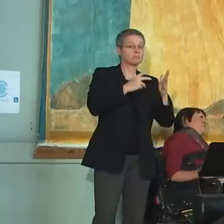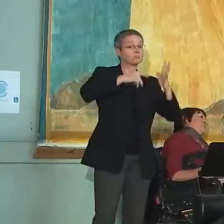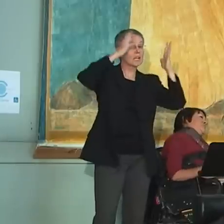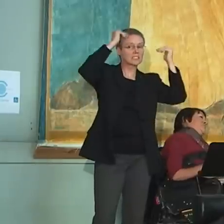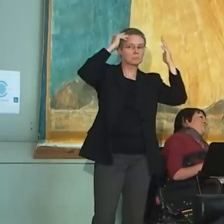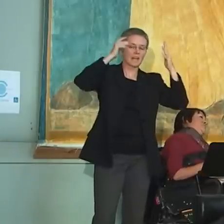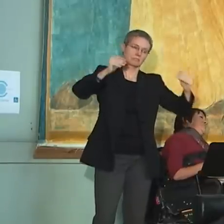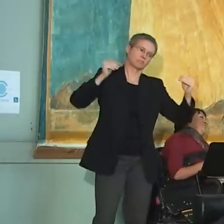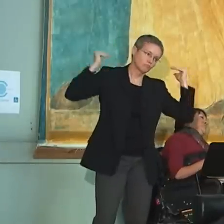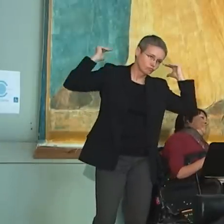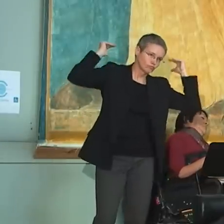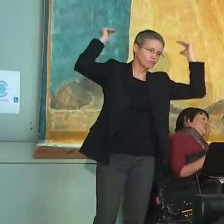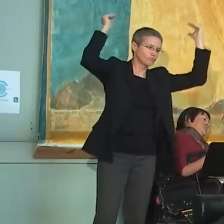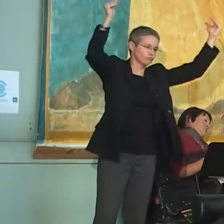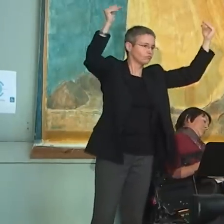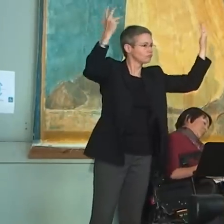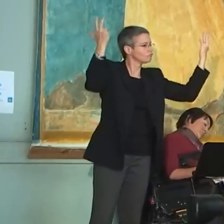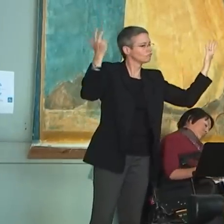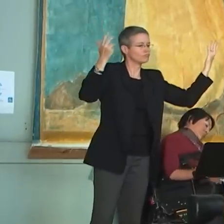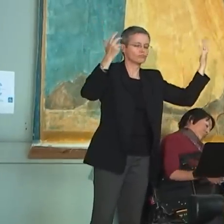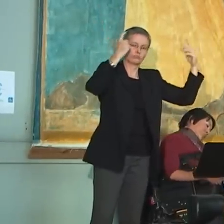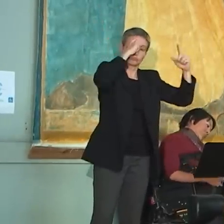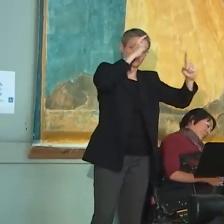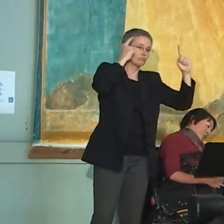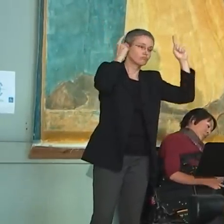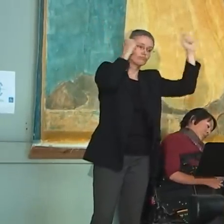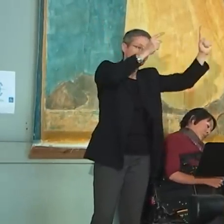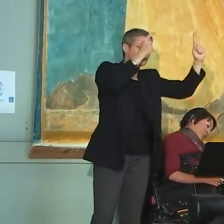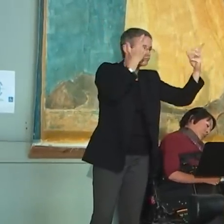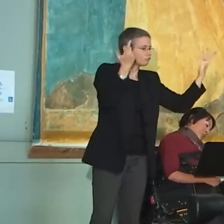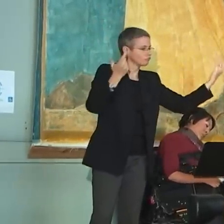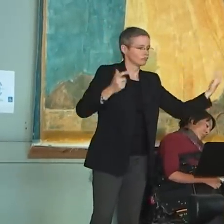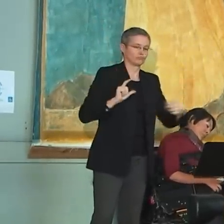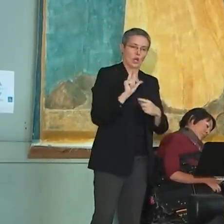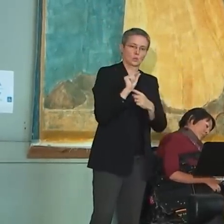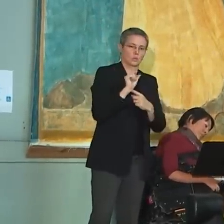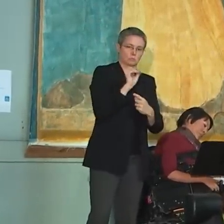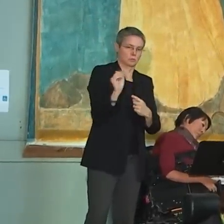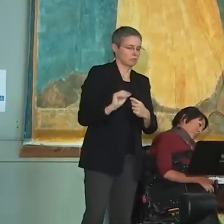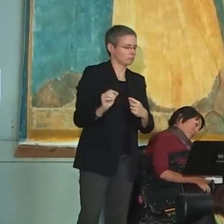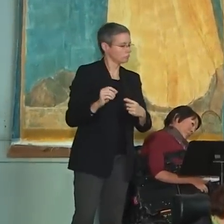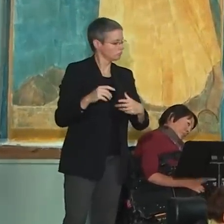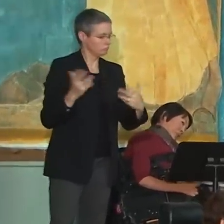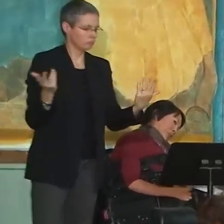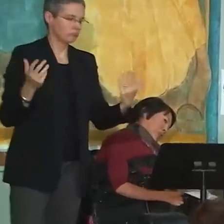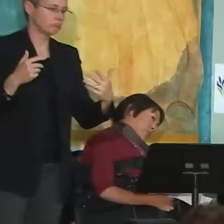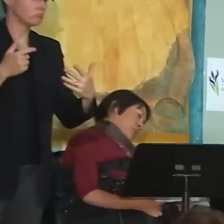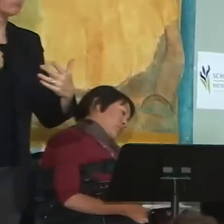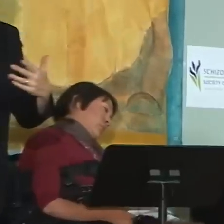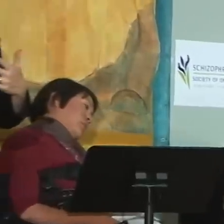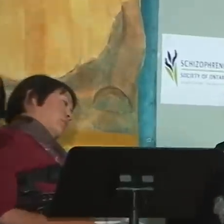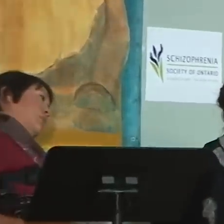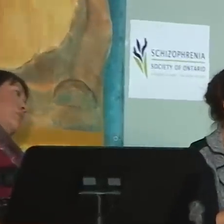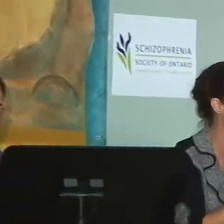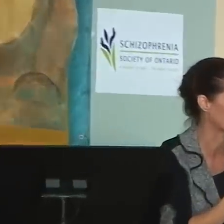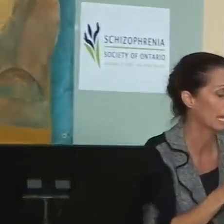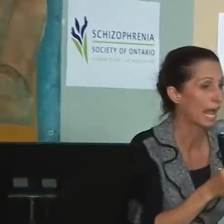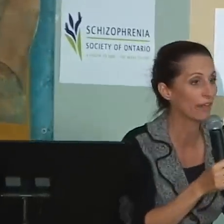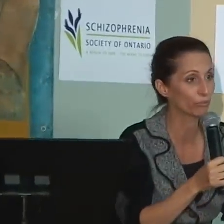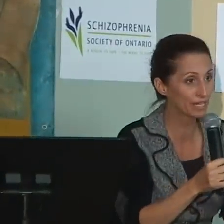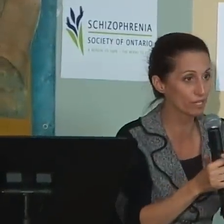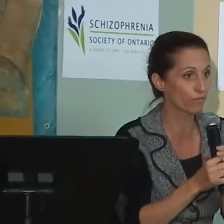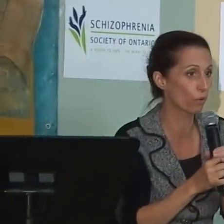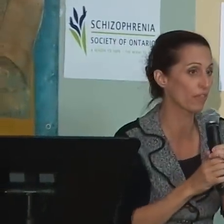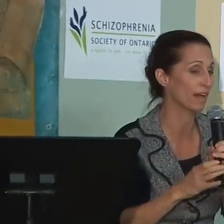20%. You have to shoot high and aim for that and that to me is extremely important. Now I've talked about restructuring Toronto Community Housing